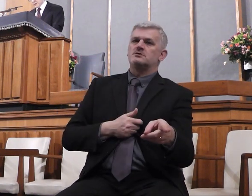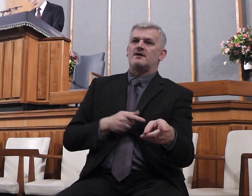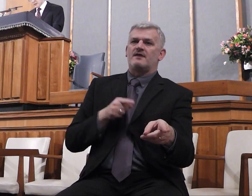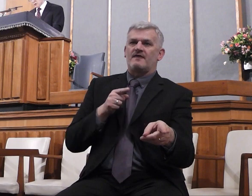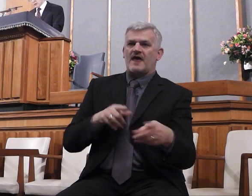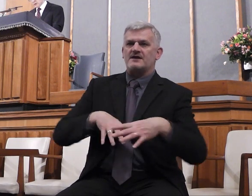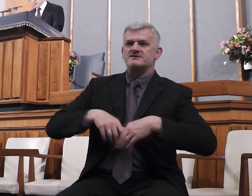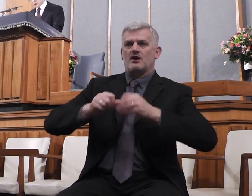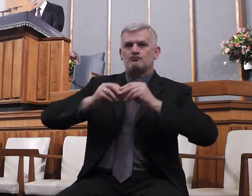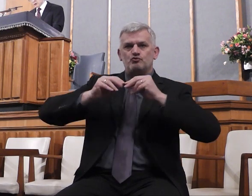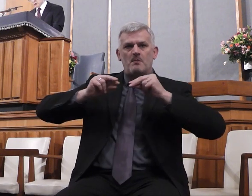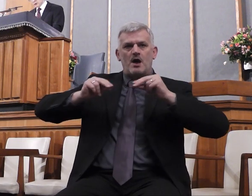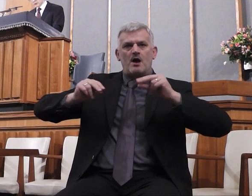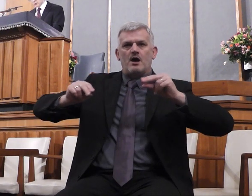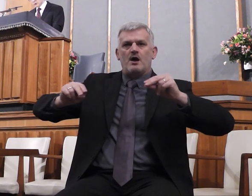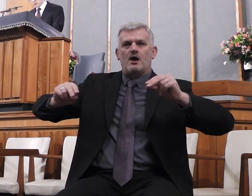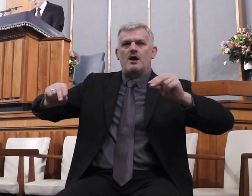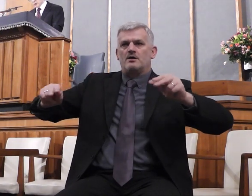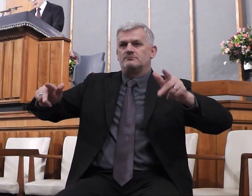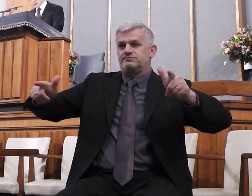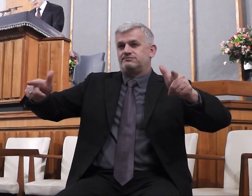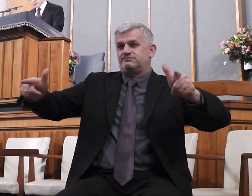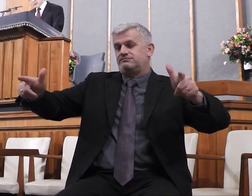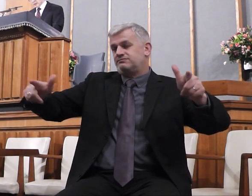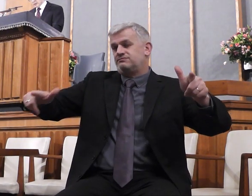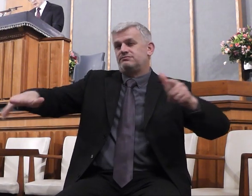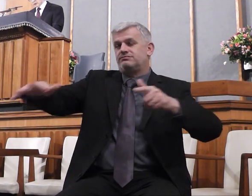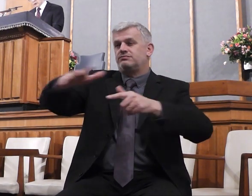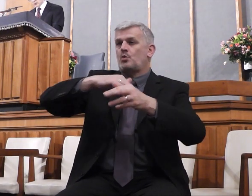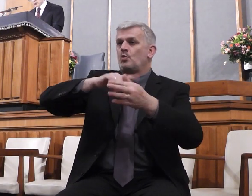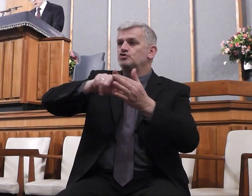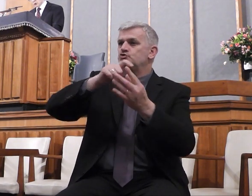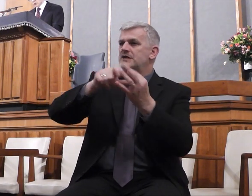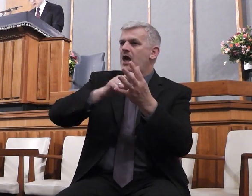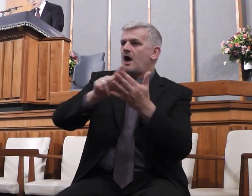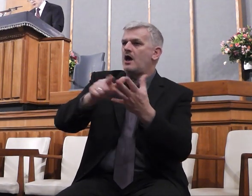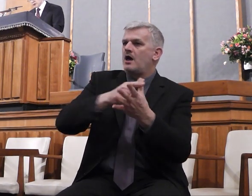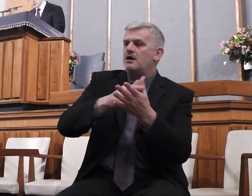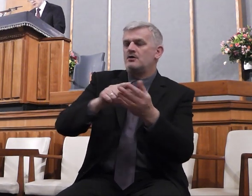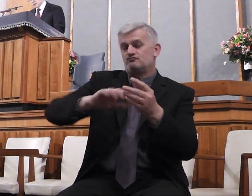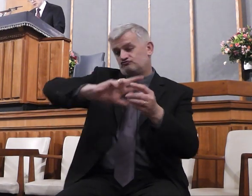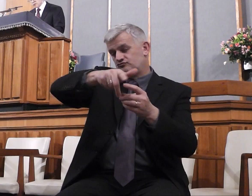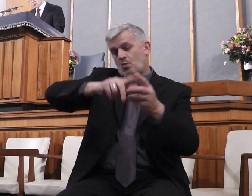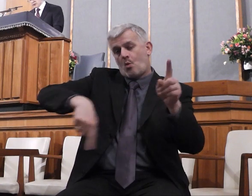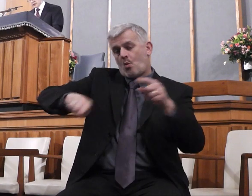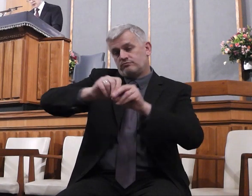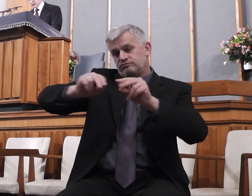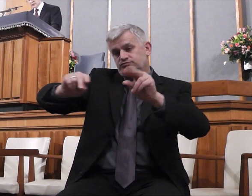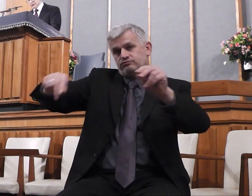went forth throughout all Judea, and throughout all the region, round about.